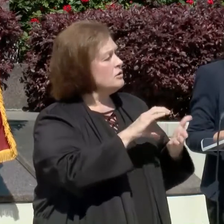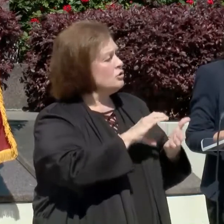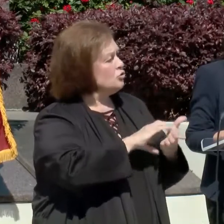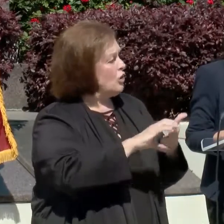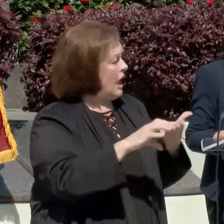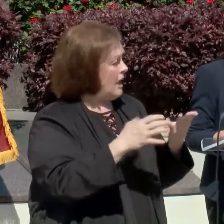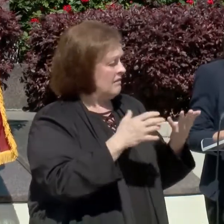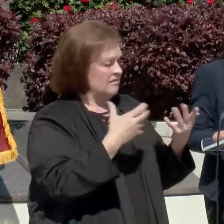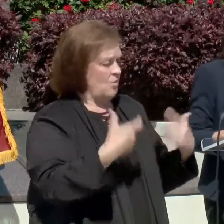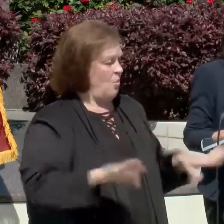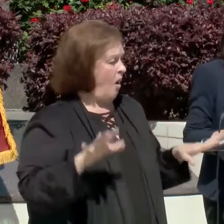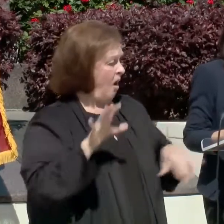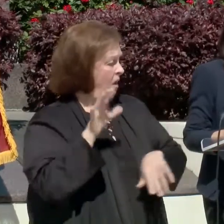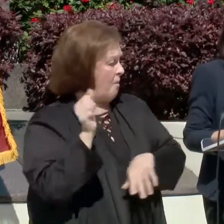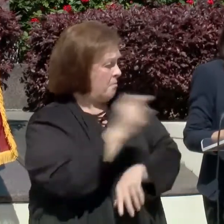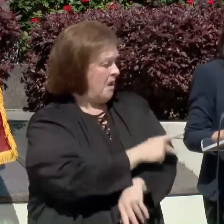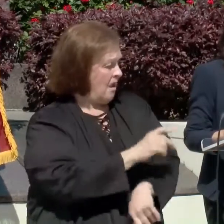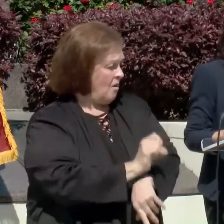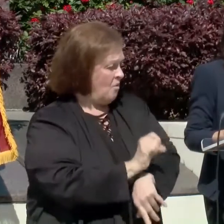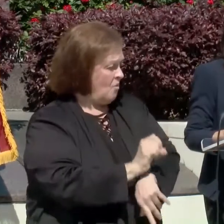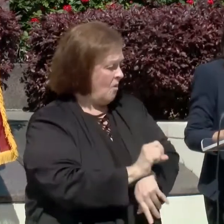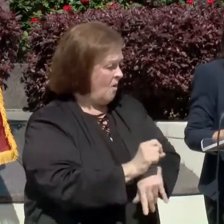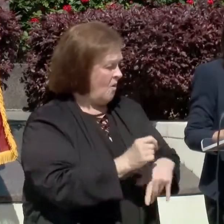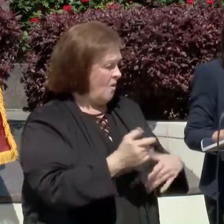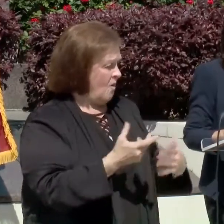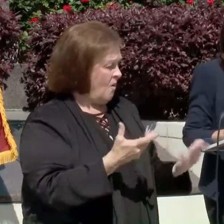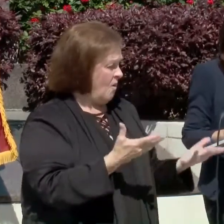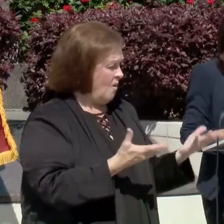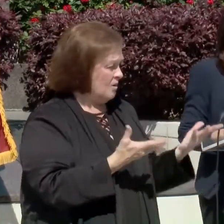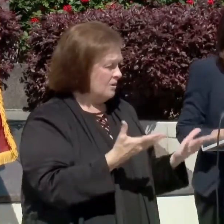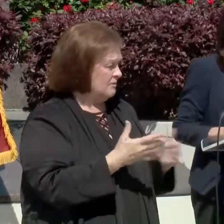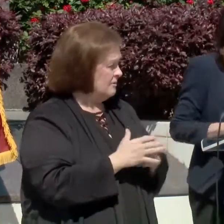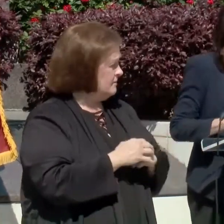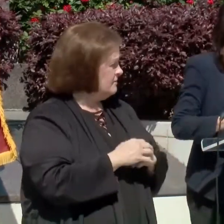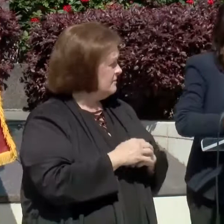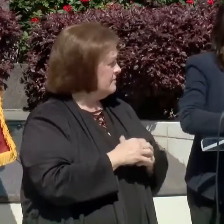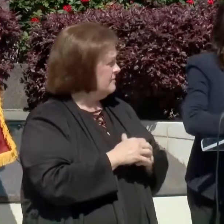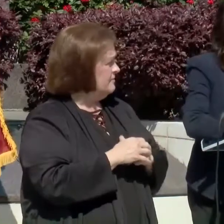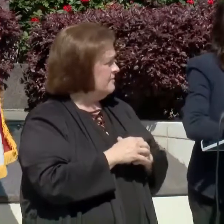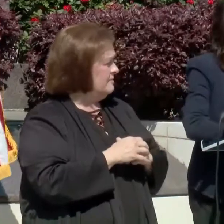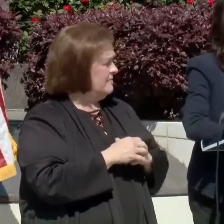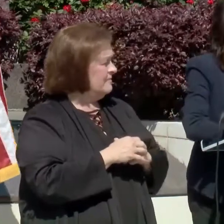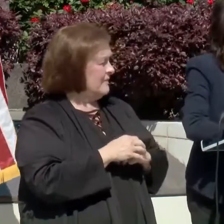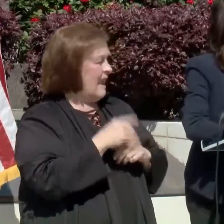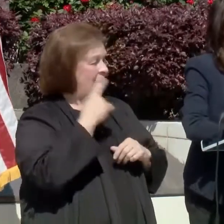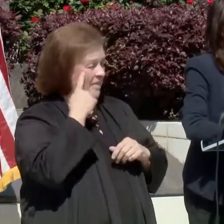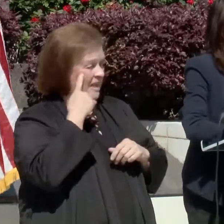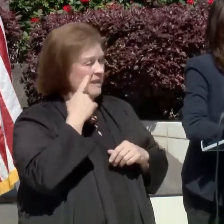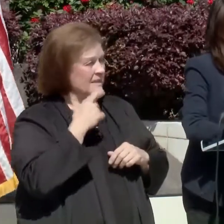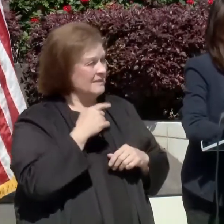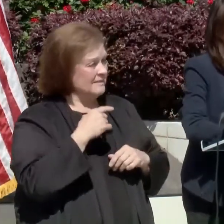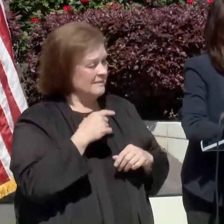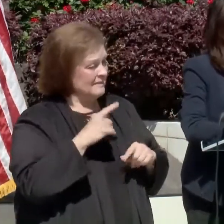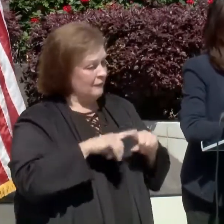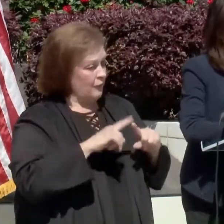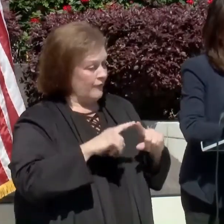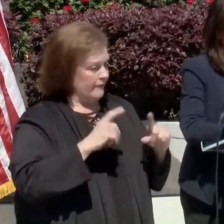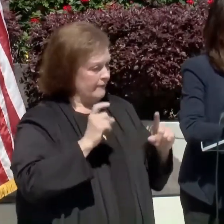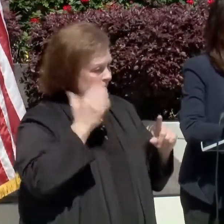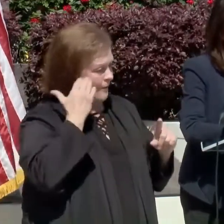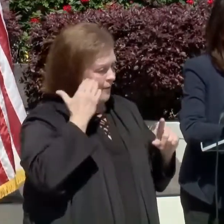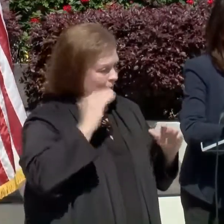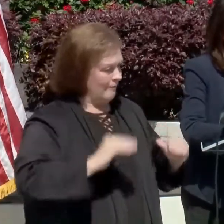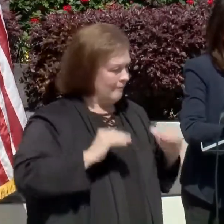stall the recovery or is it better to kind of ease into this thing as people are more comfortable? I think it took us, you know, phases to go, you know,